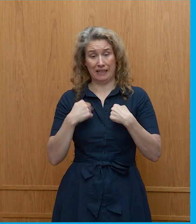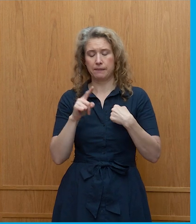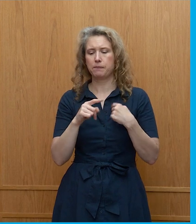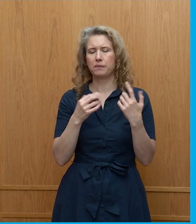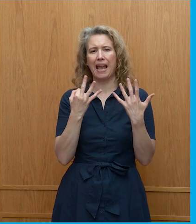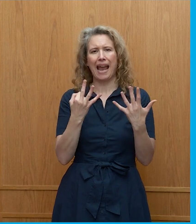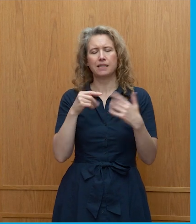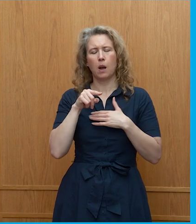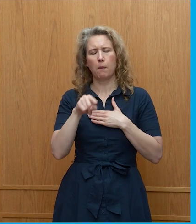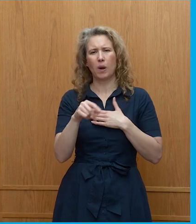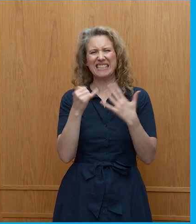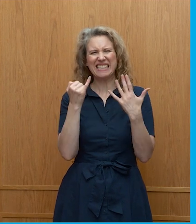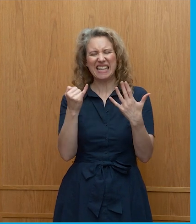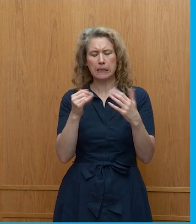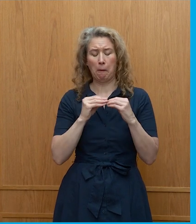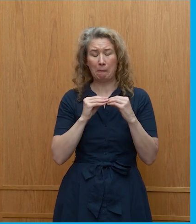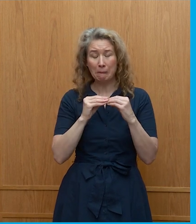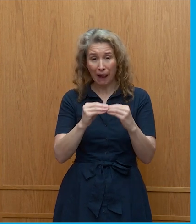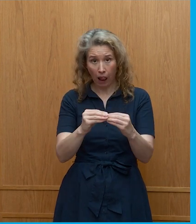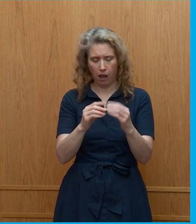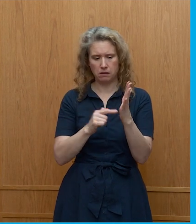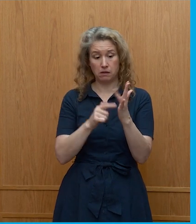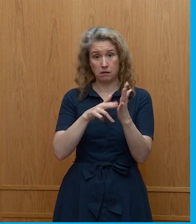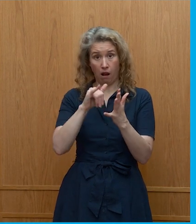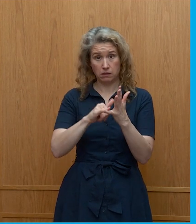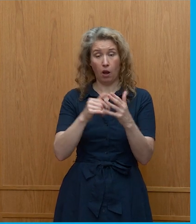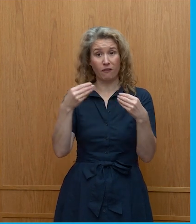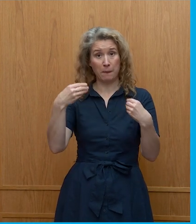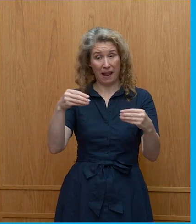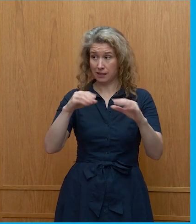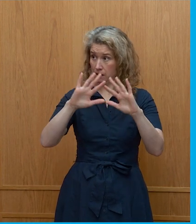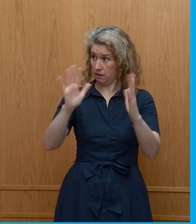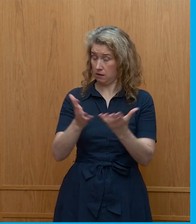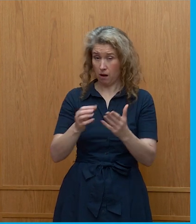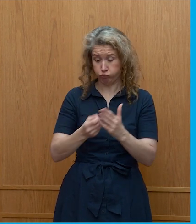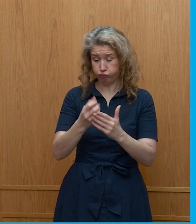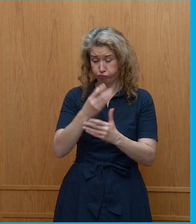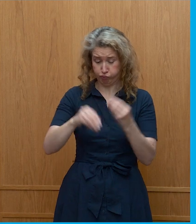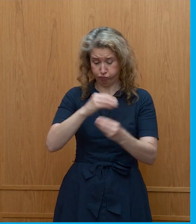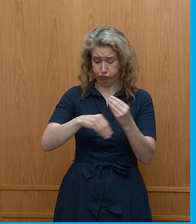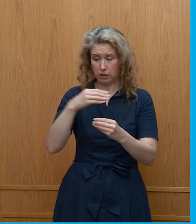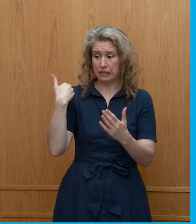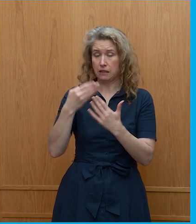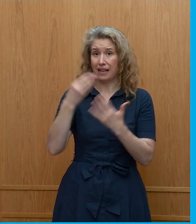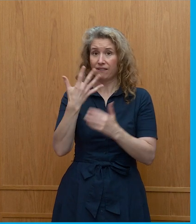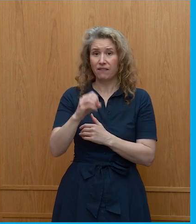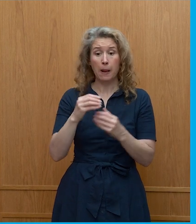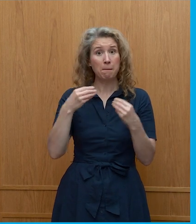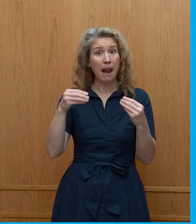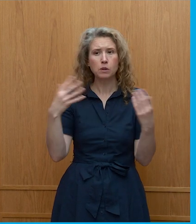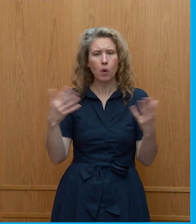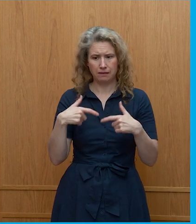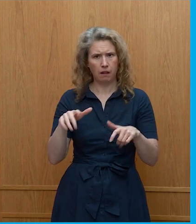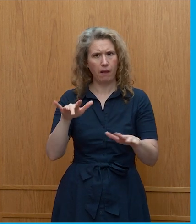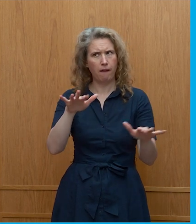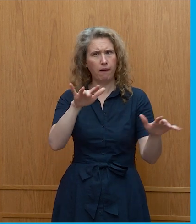.6 billion tonnes of plastic have been produced globally since the 1950s. Now that plastic isn't going to go away,